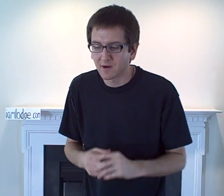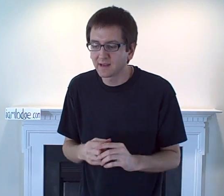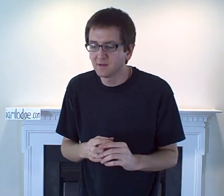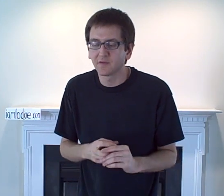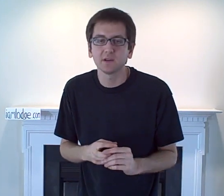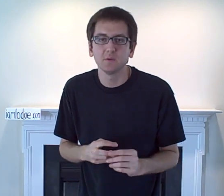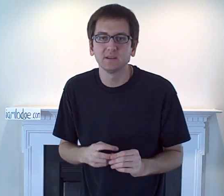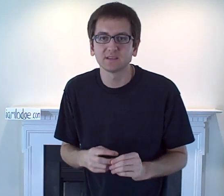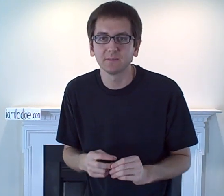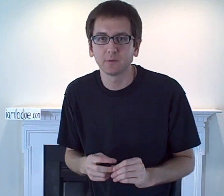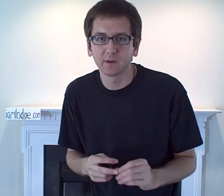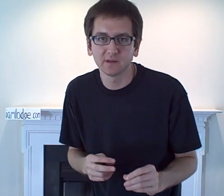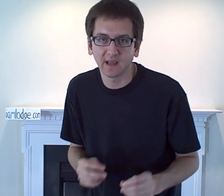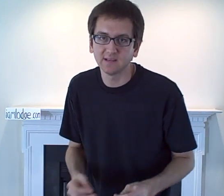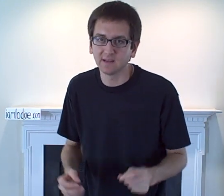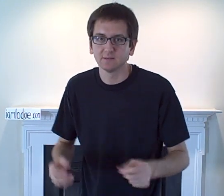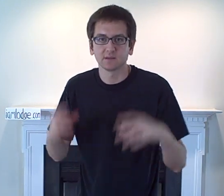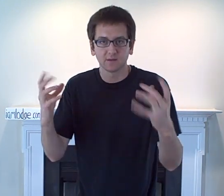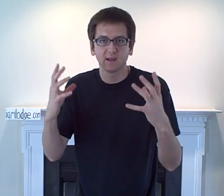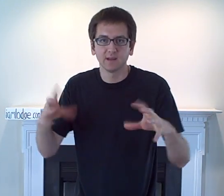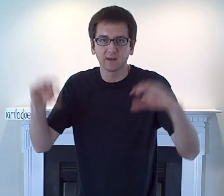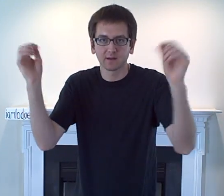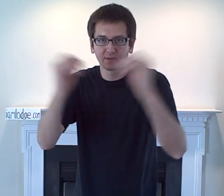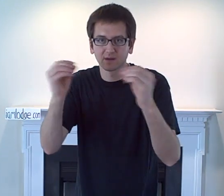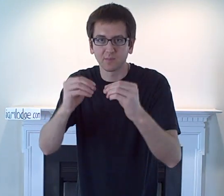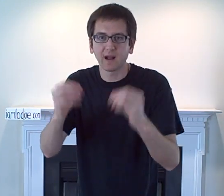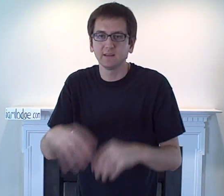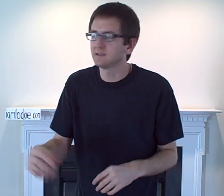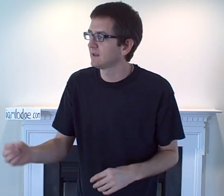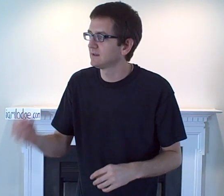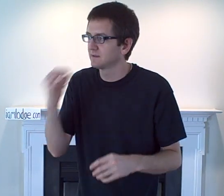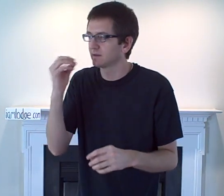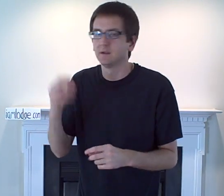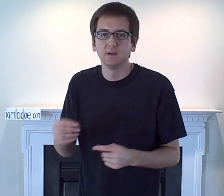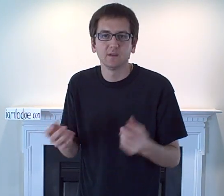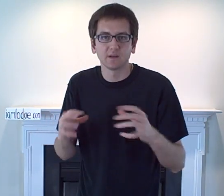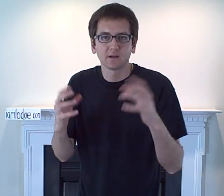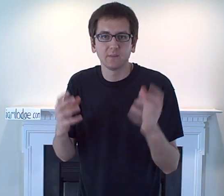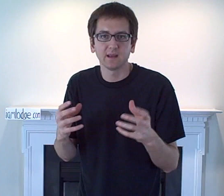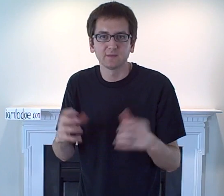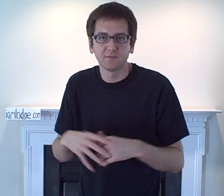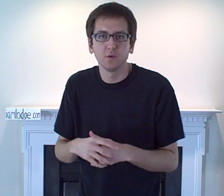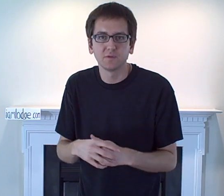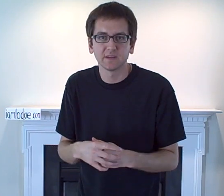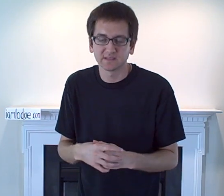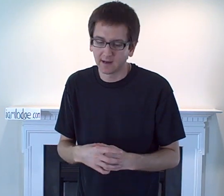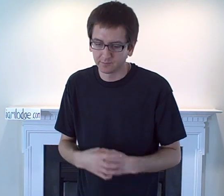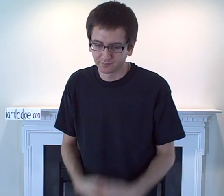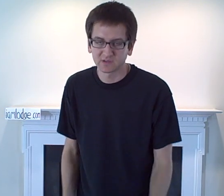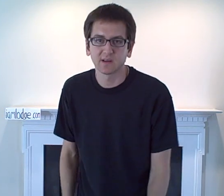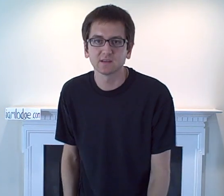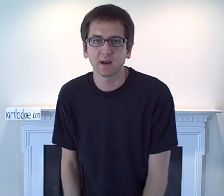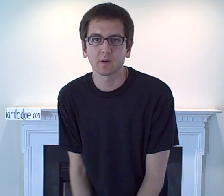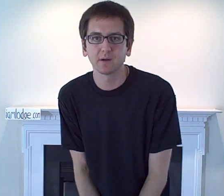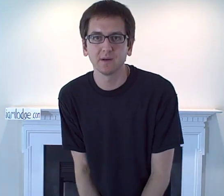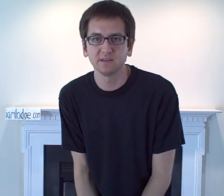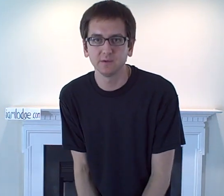try to convert you into something real tasty. So again, they're combining these things, and they're going to make food for the cell. So here's how we're going to